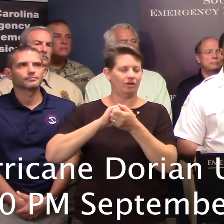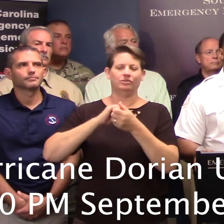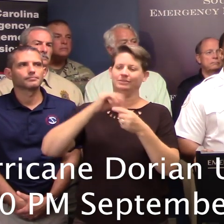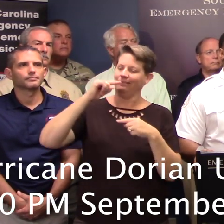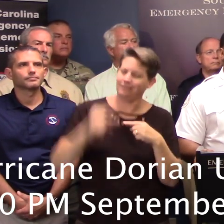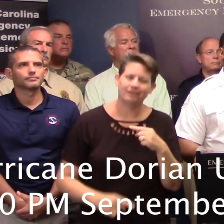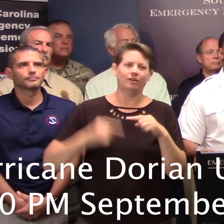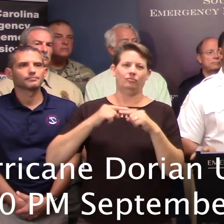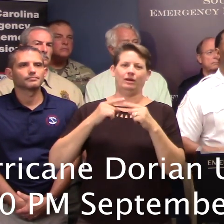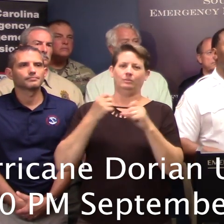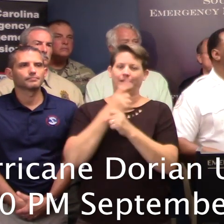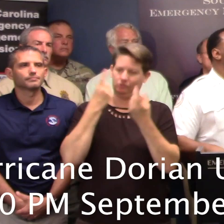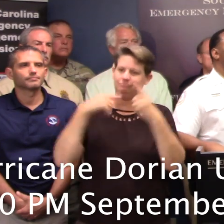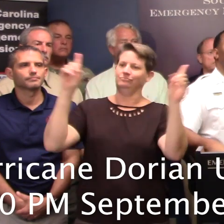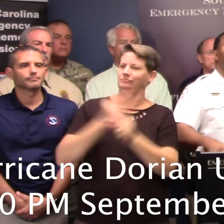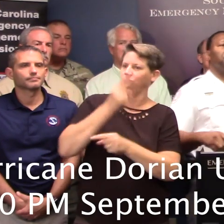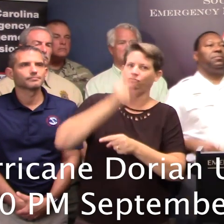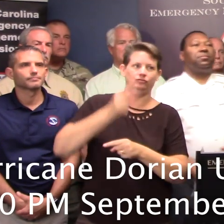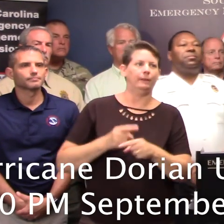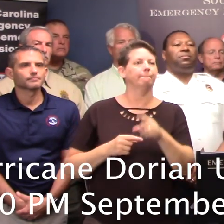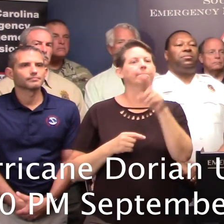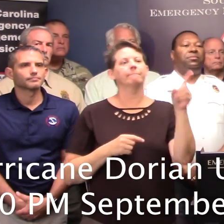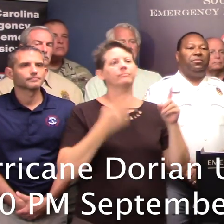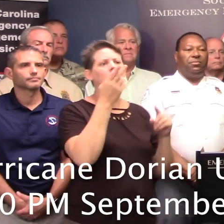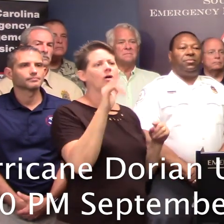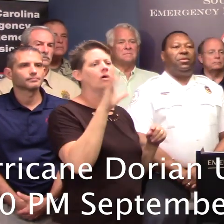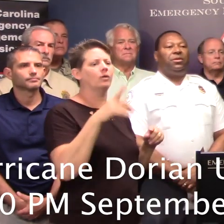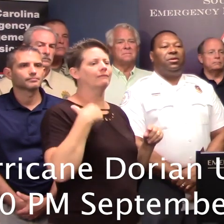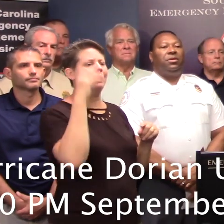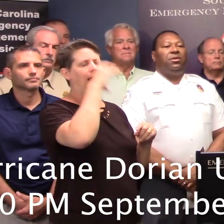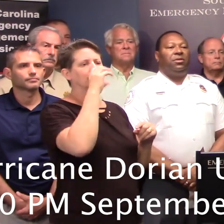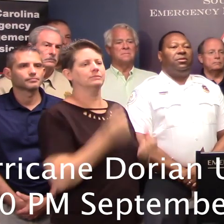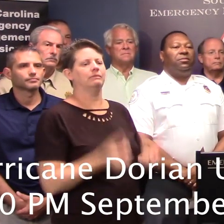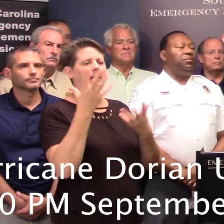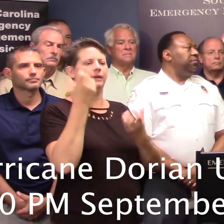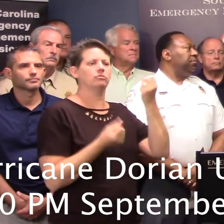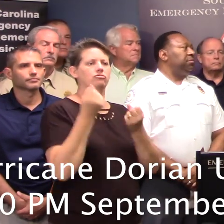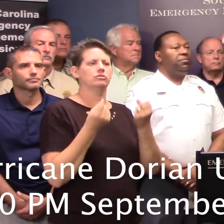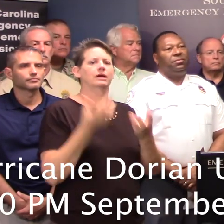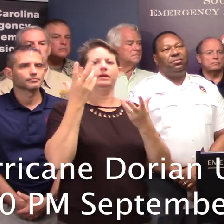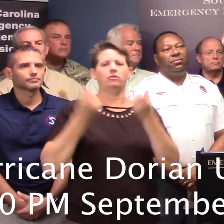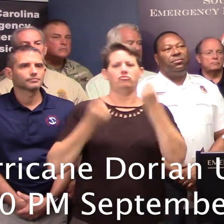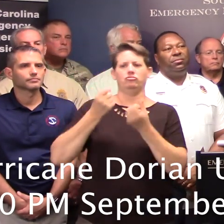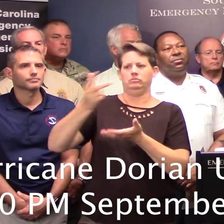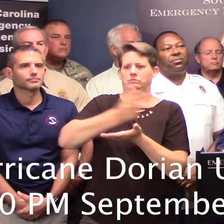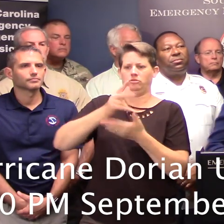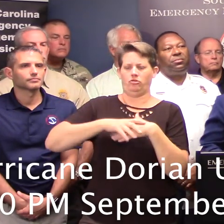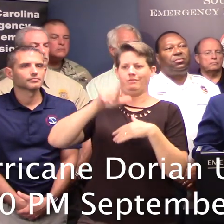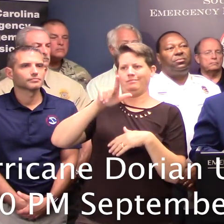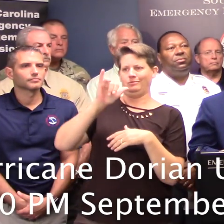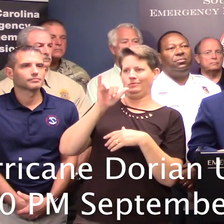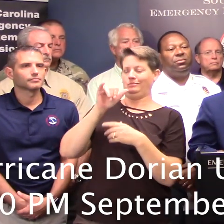sure that we get it right. Thank you. Secretary Hall, do you have an estimate of how many cars made vehicles are on the I